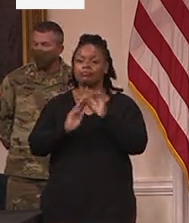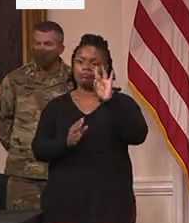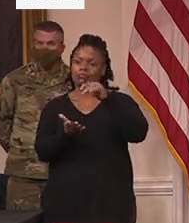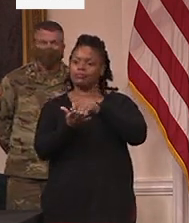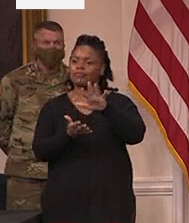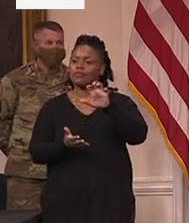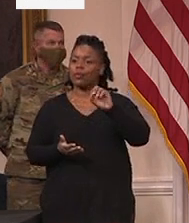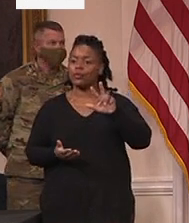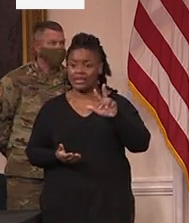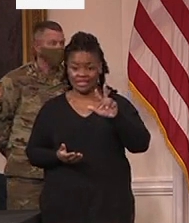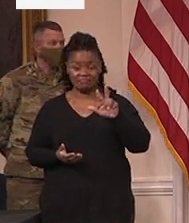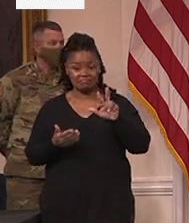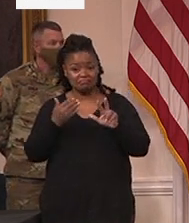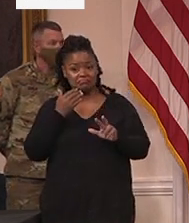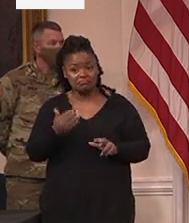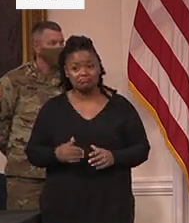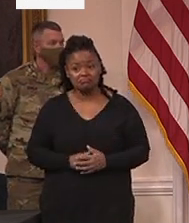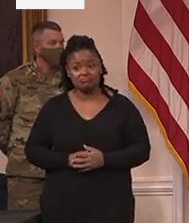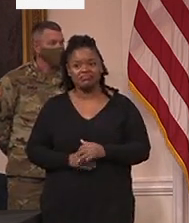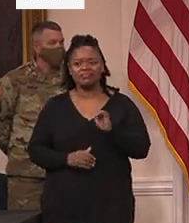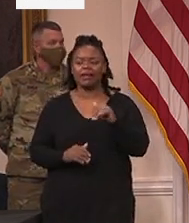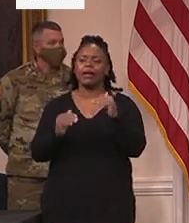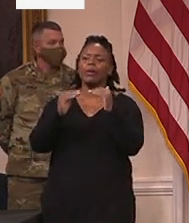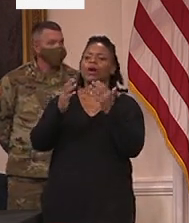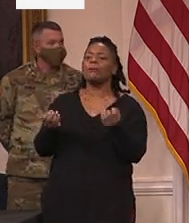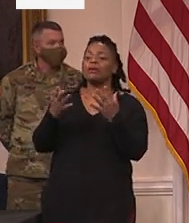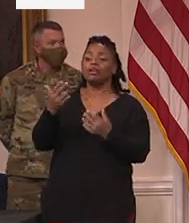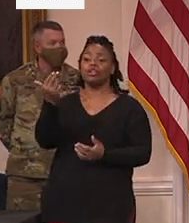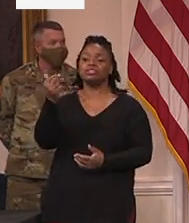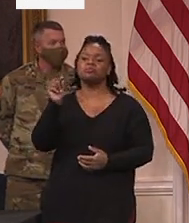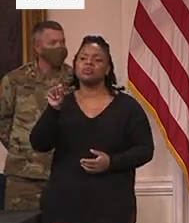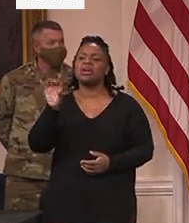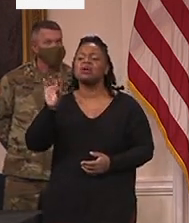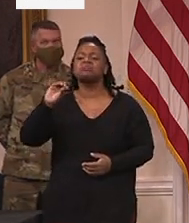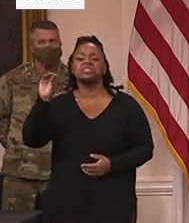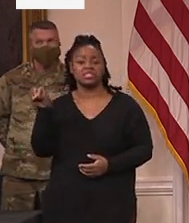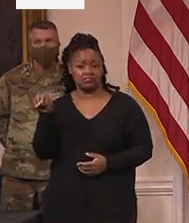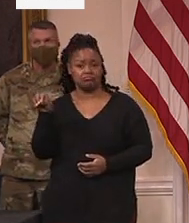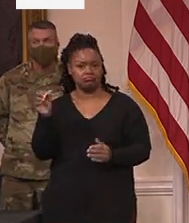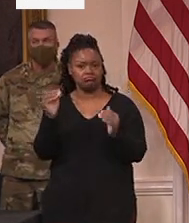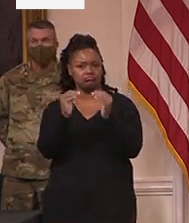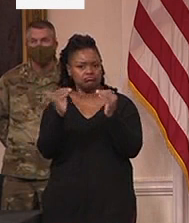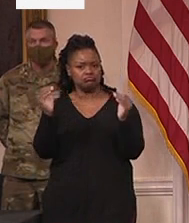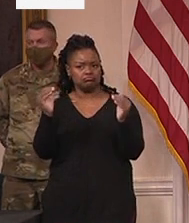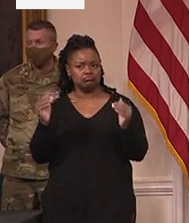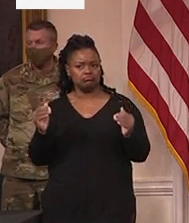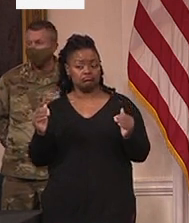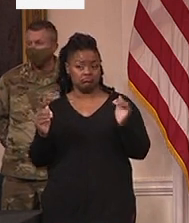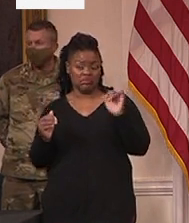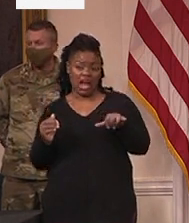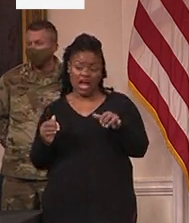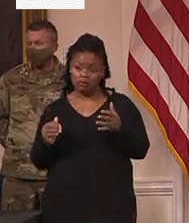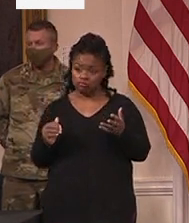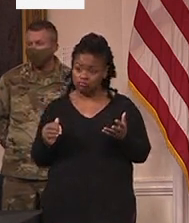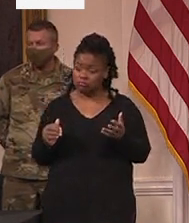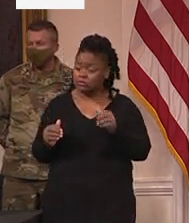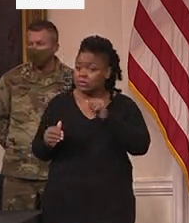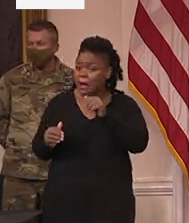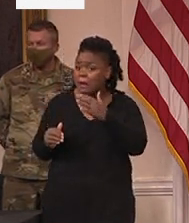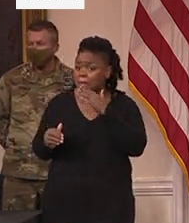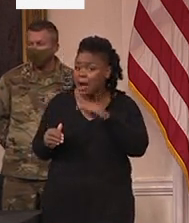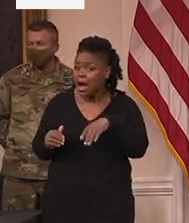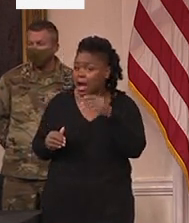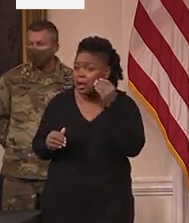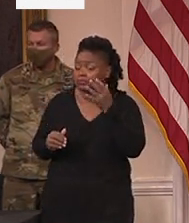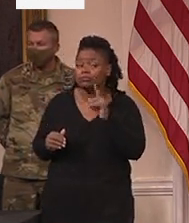13.8 percent, which is actually close to on par with the numbers that they're doing nationwide.